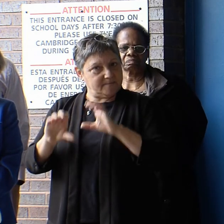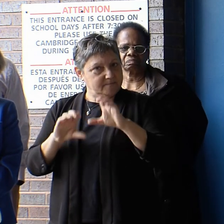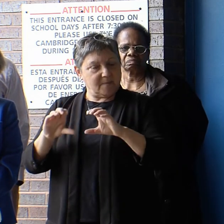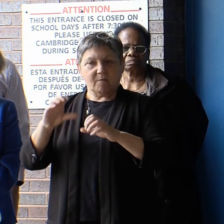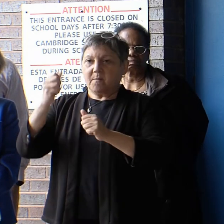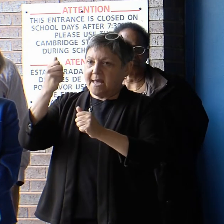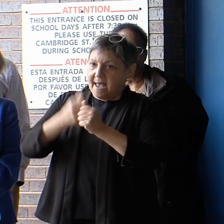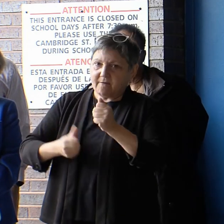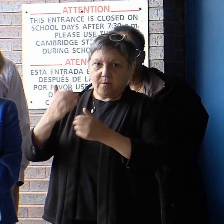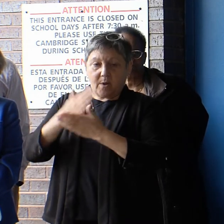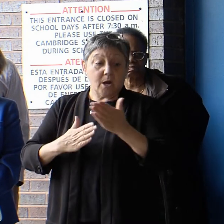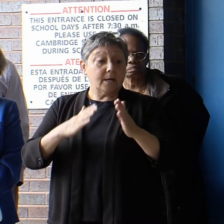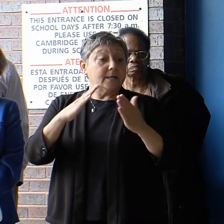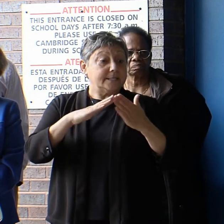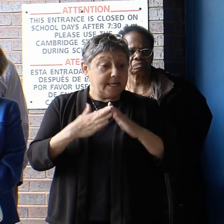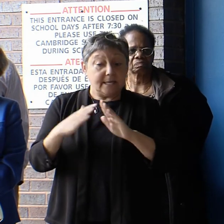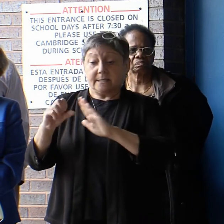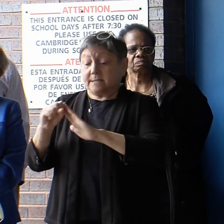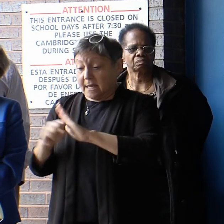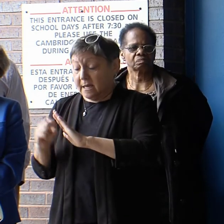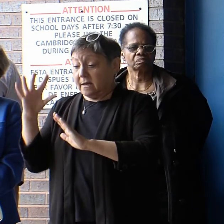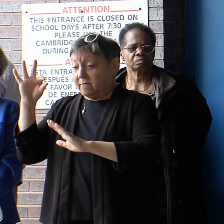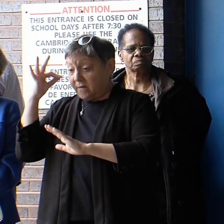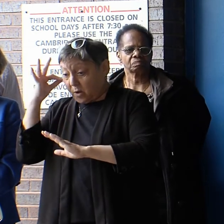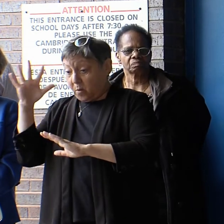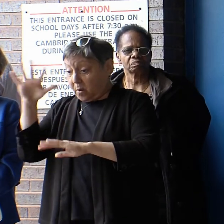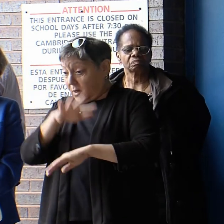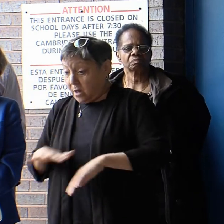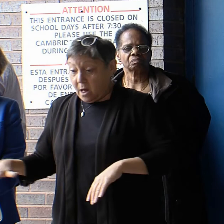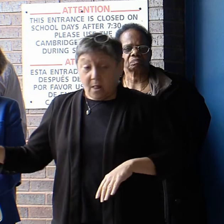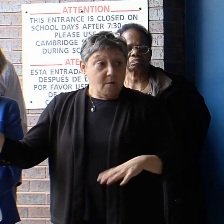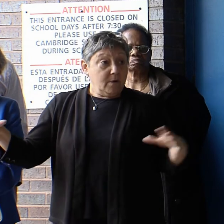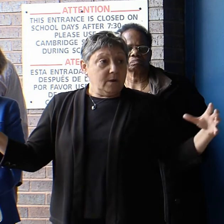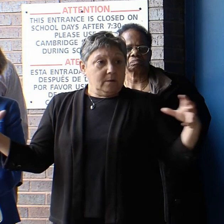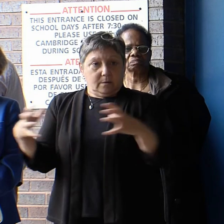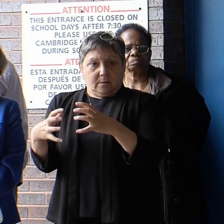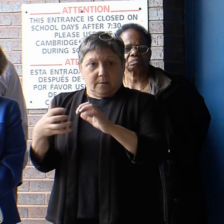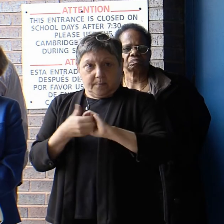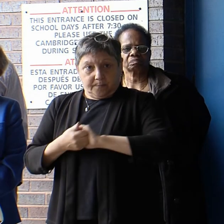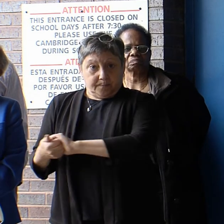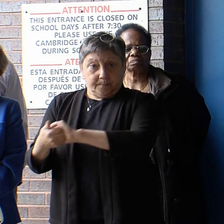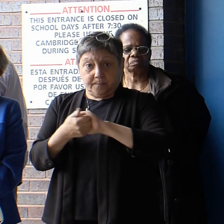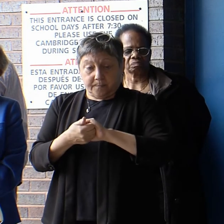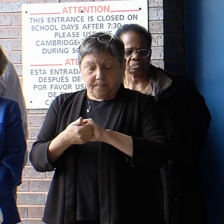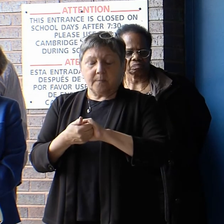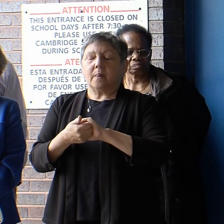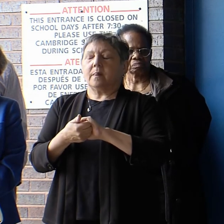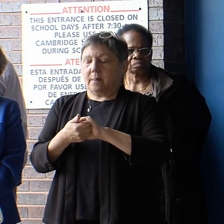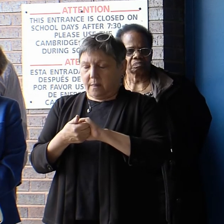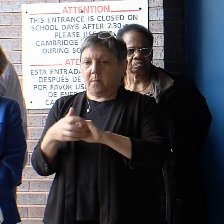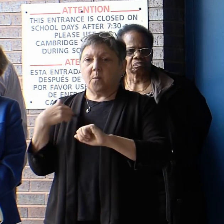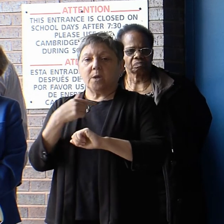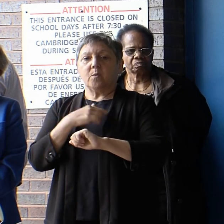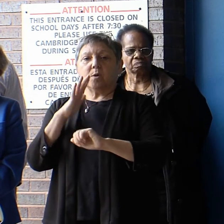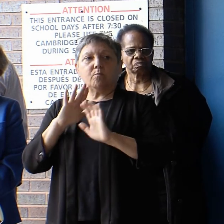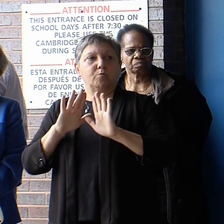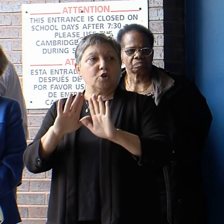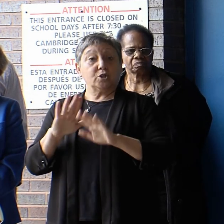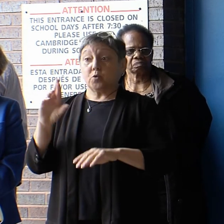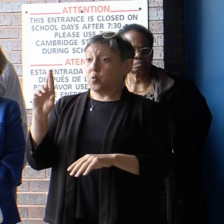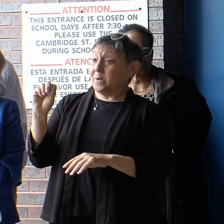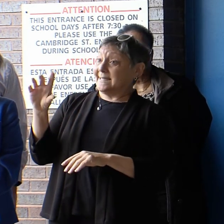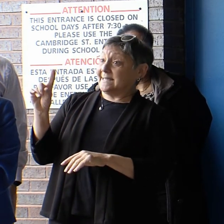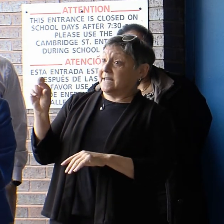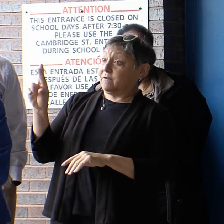sector, city, state, federal, government, all sectors of our community here. We will continue pushing for that. Receivership